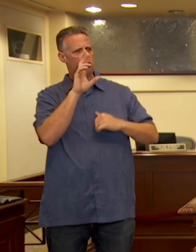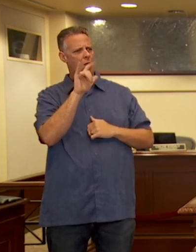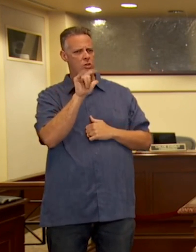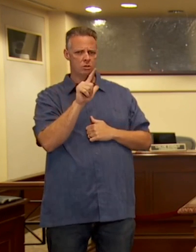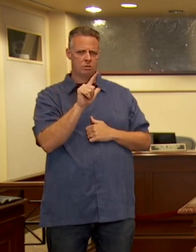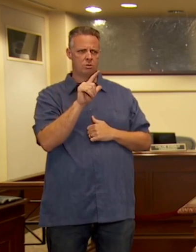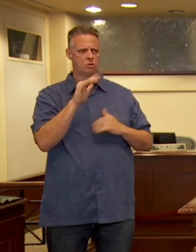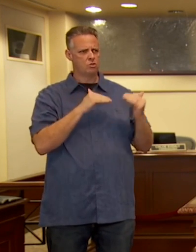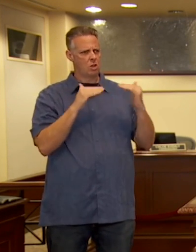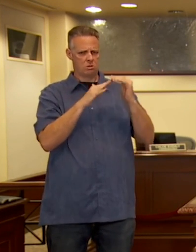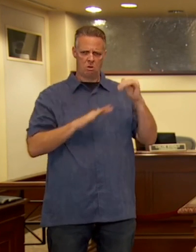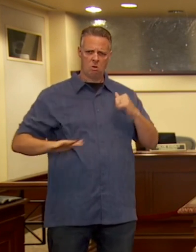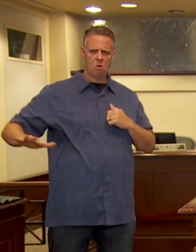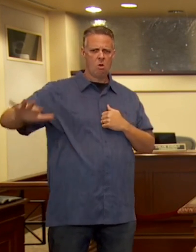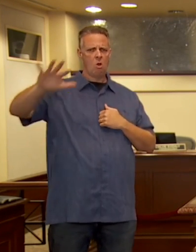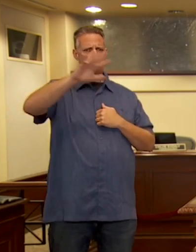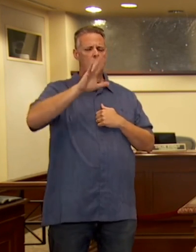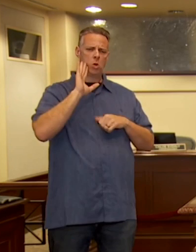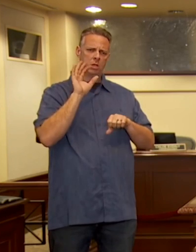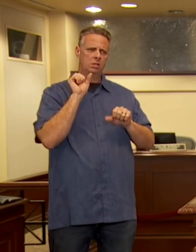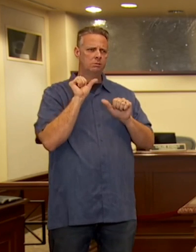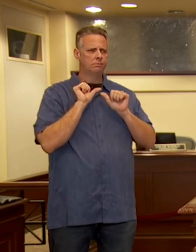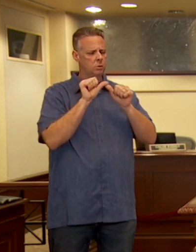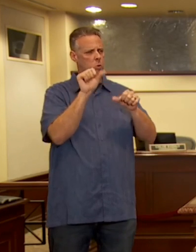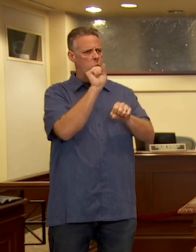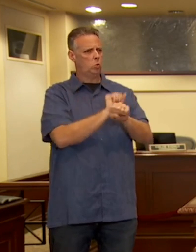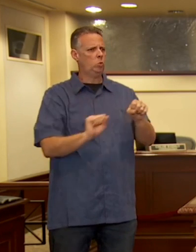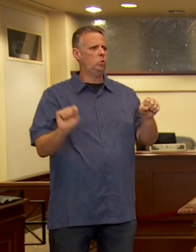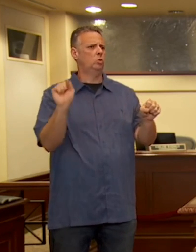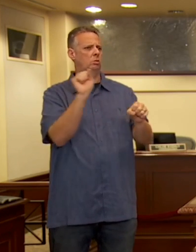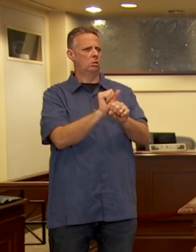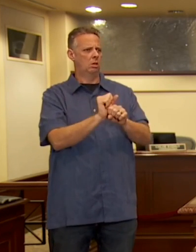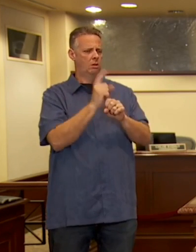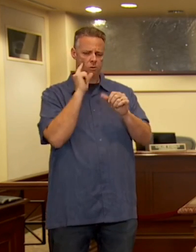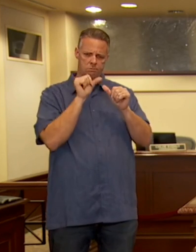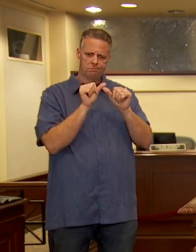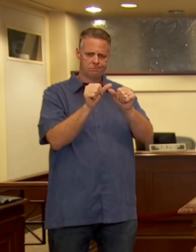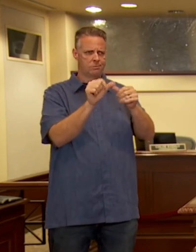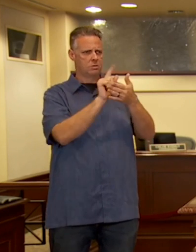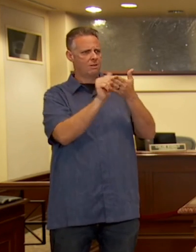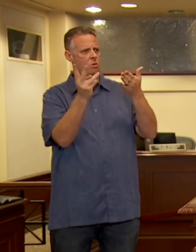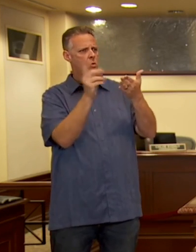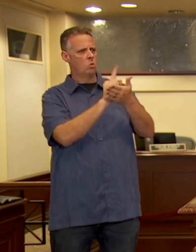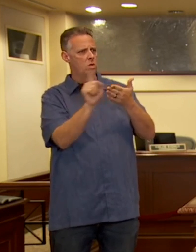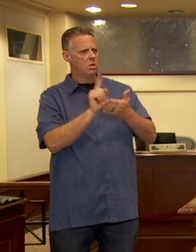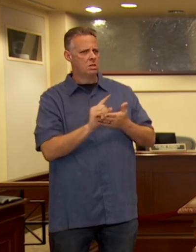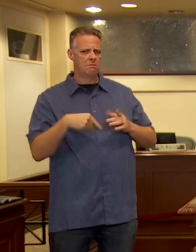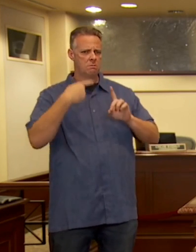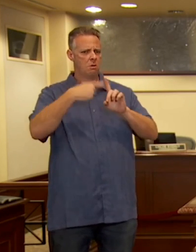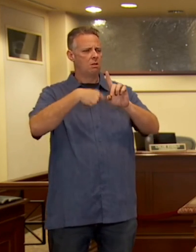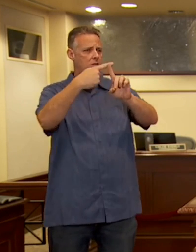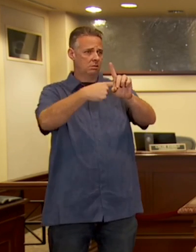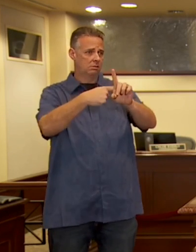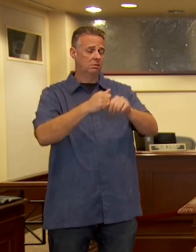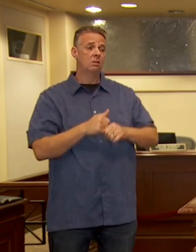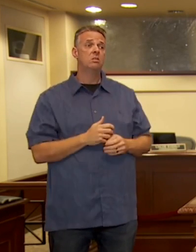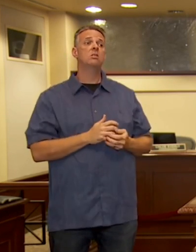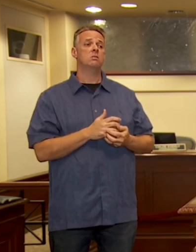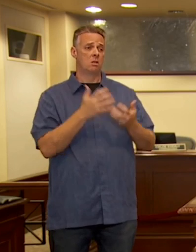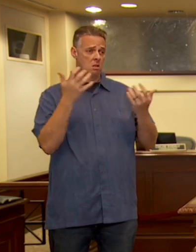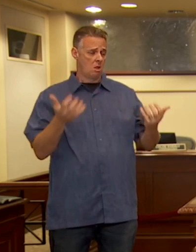and we'll continue to do that work in the weeks and the months ahead. There's so much work to do and I'll be